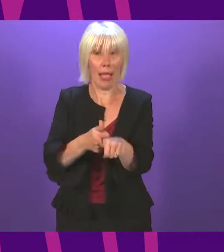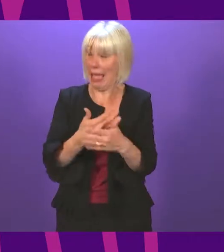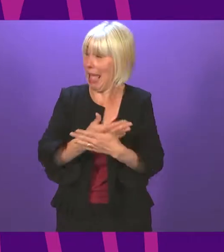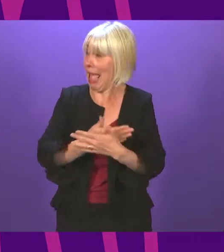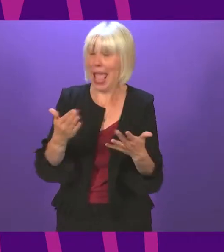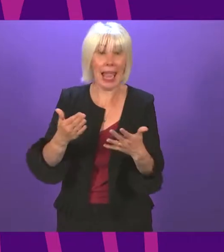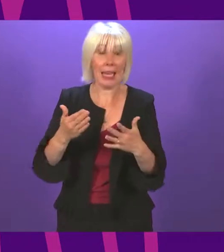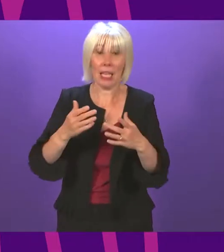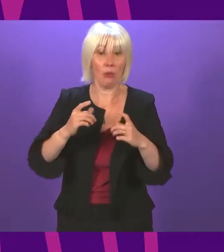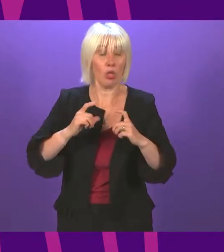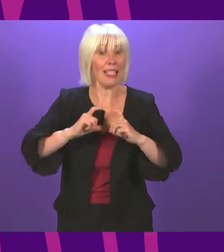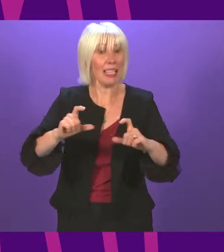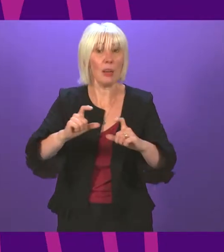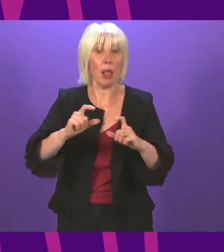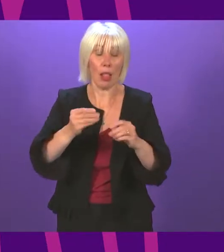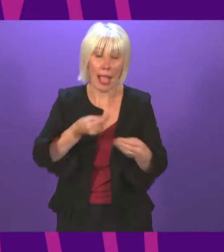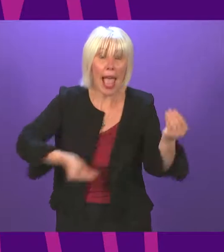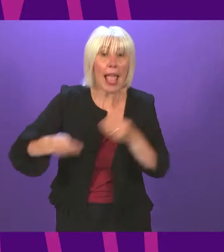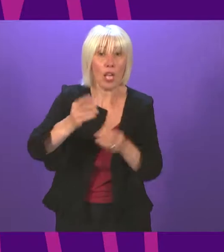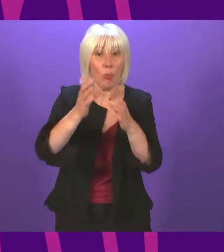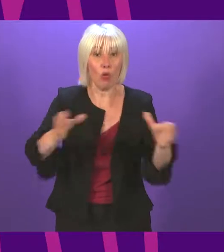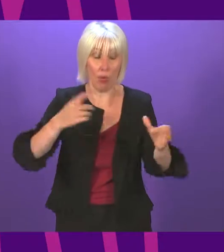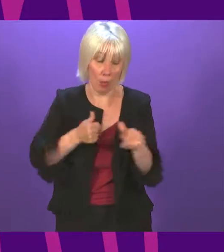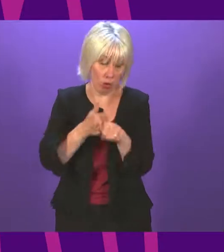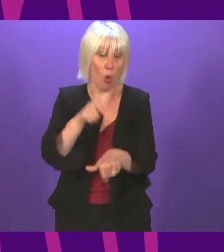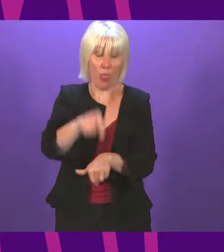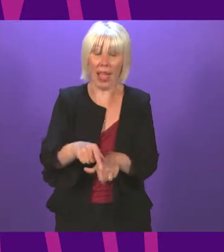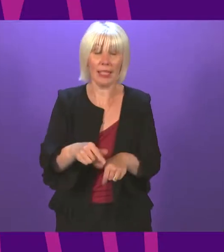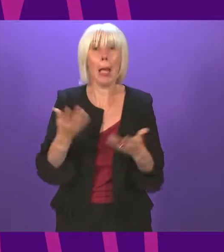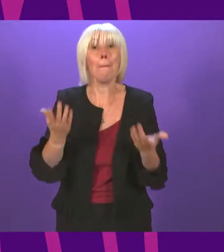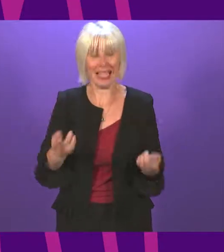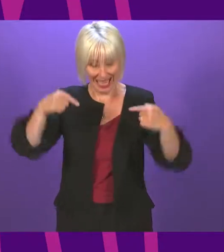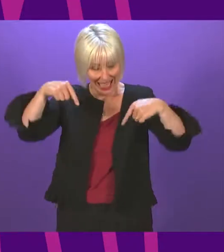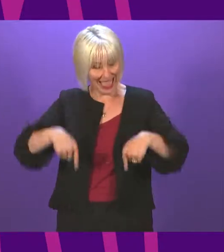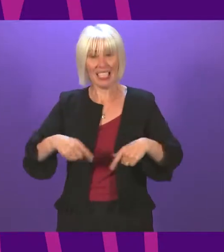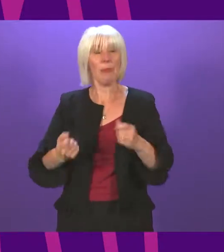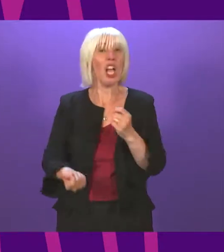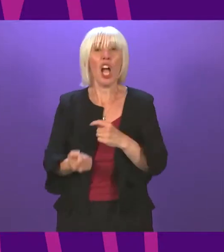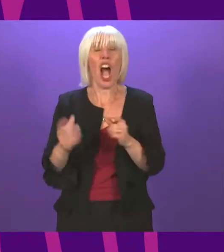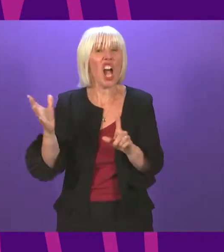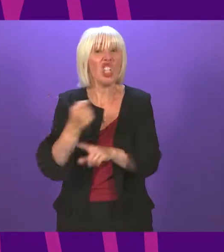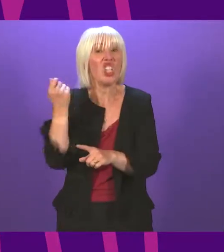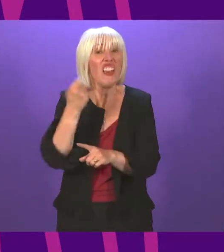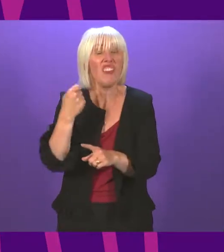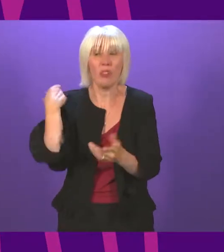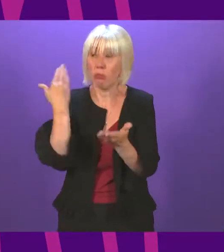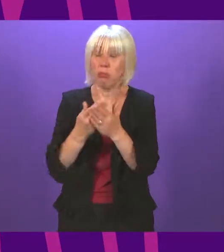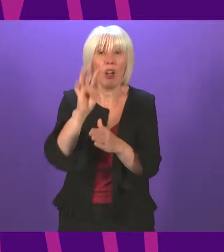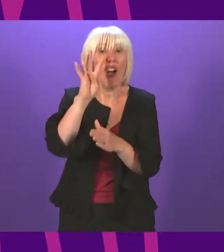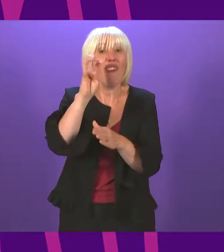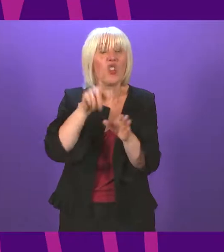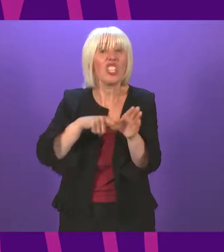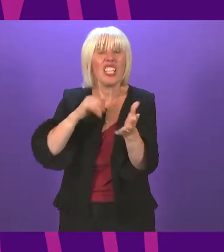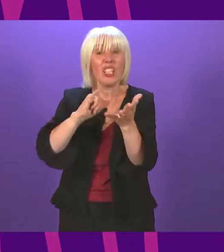sustainable economic growth. The point I have been making in this debate is that this has not been achieved after 14 years of S&P government,